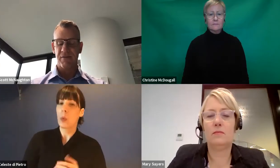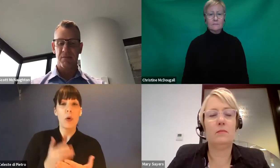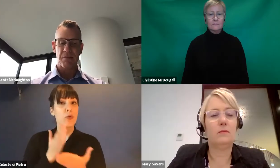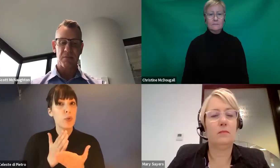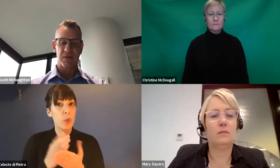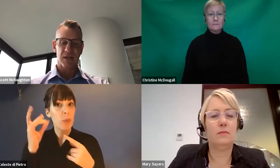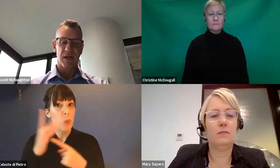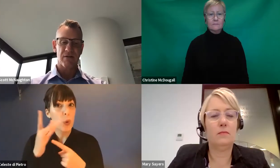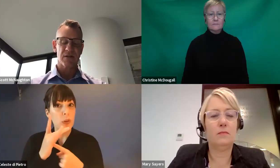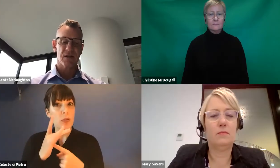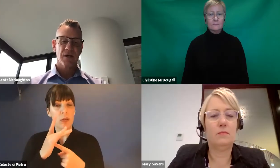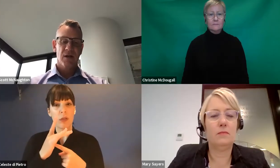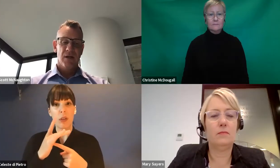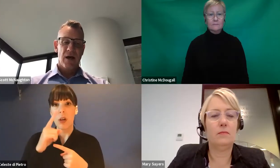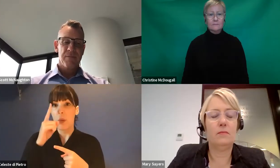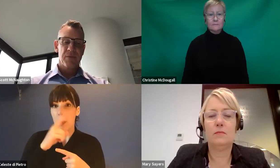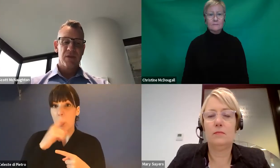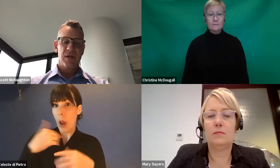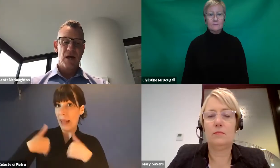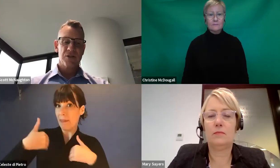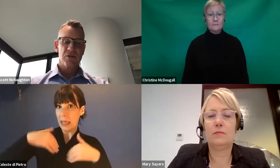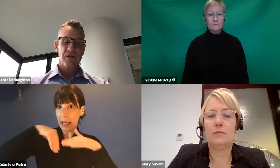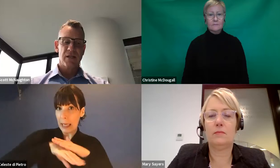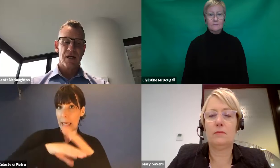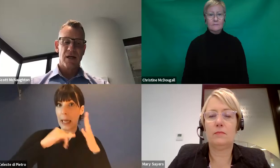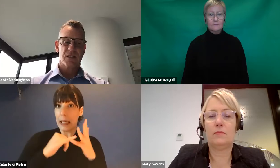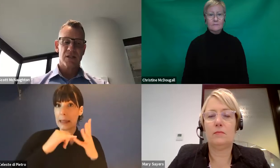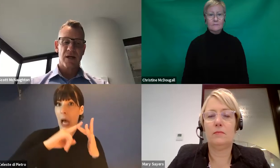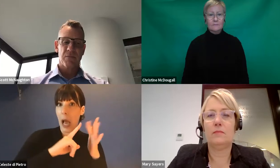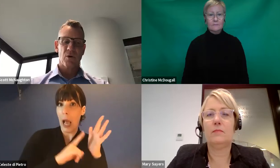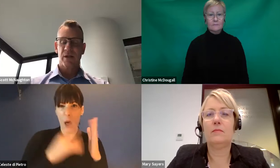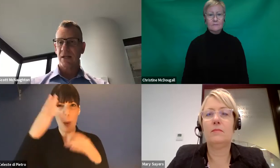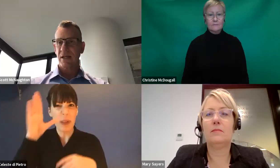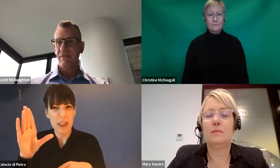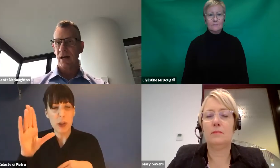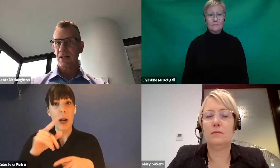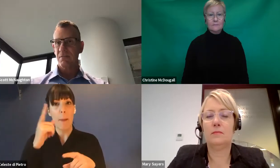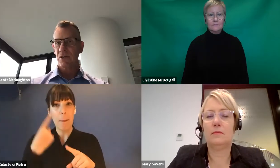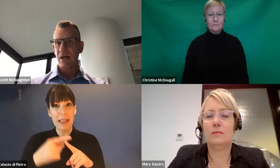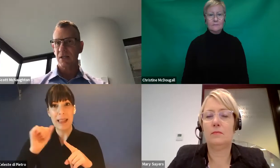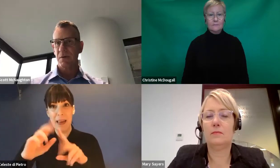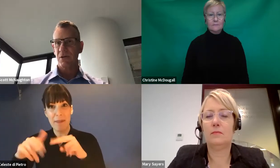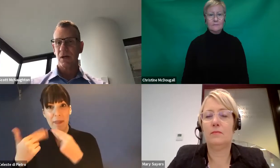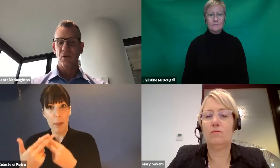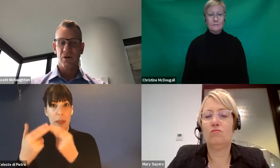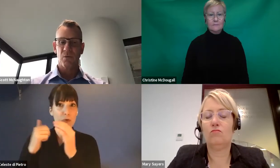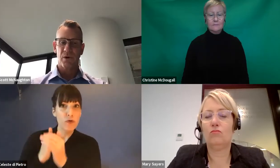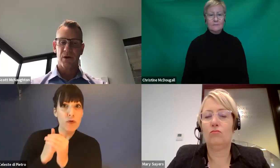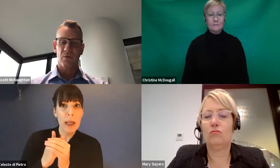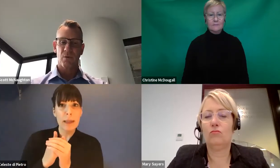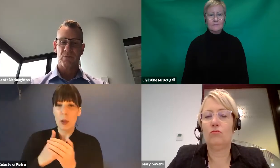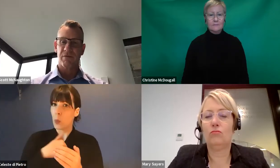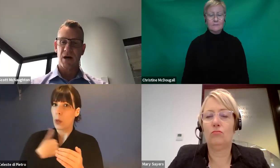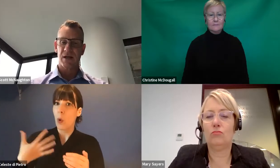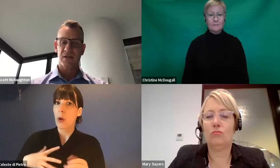well as their family members and carers. The National NDIS Quality and Safeguards Commission has been doing a lot of